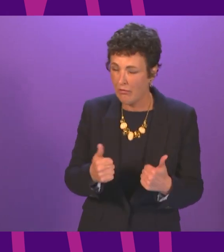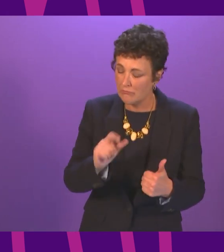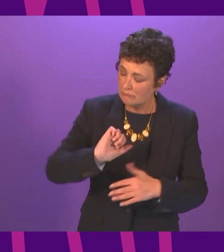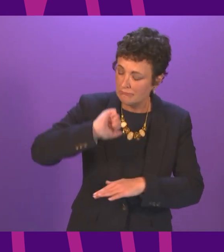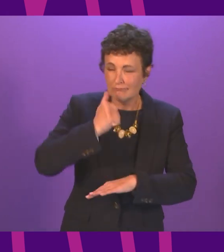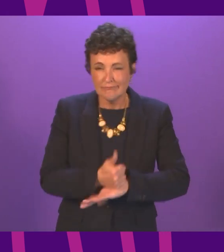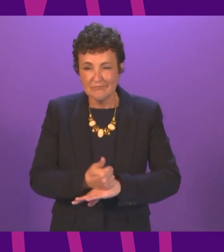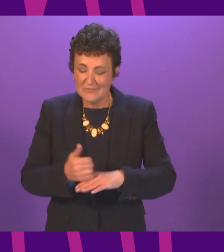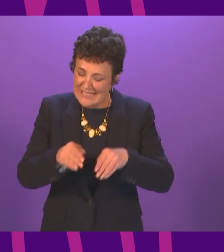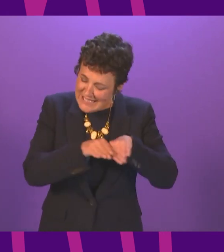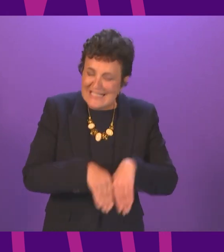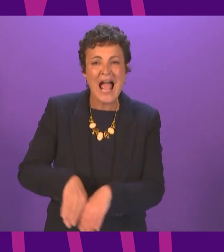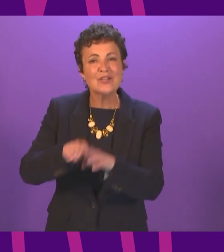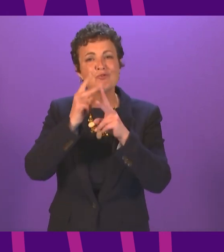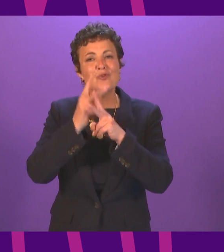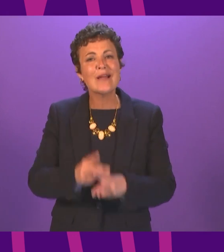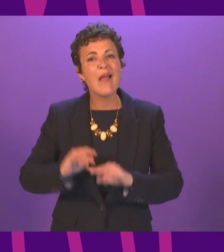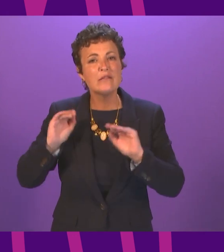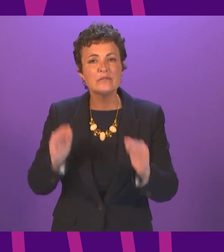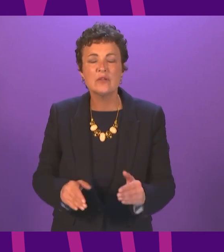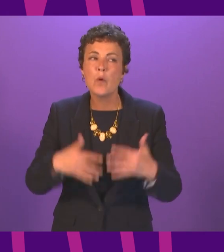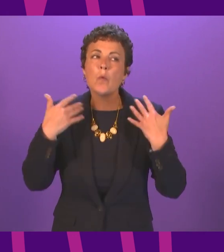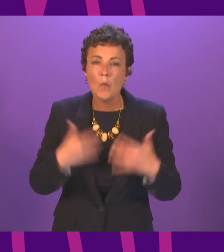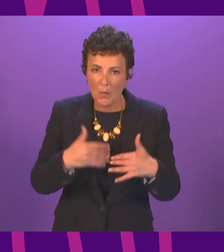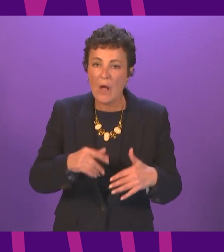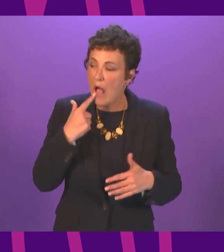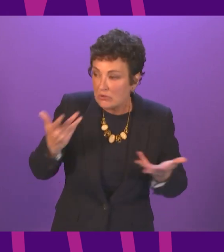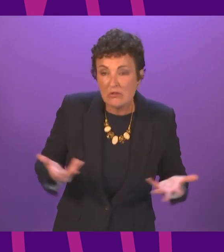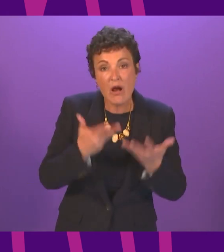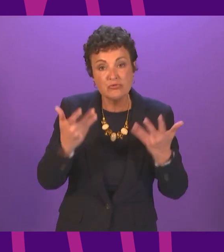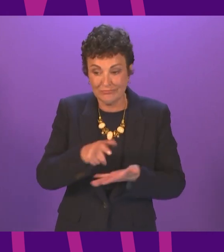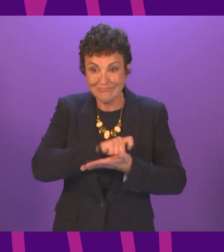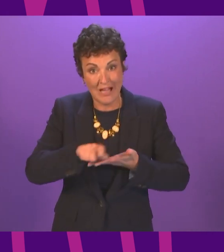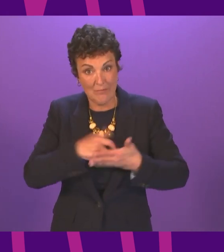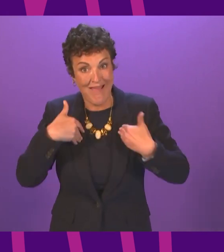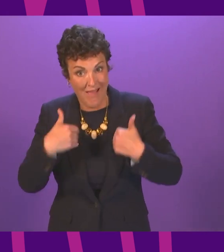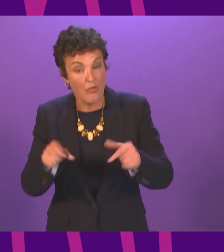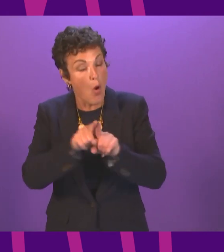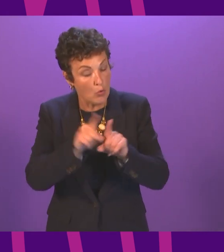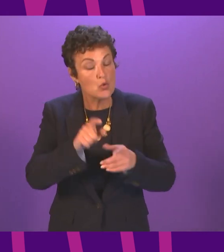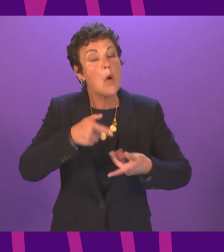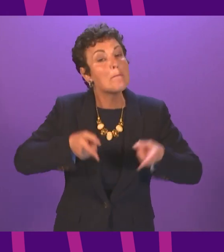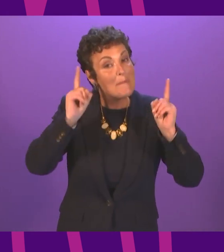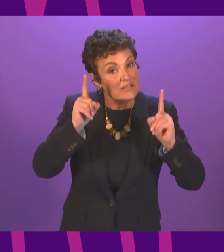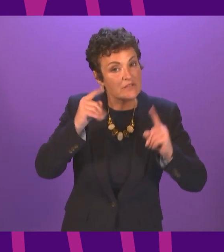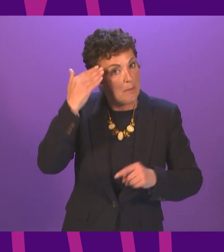achievement when it's delivered I would encourage both the cabinet secretary for health and social care and also the minister for mental well-being and social care to visit the holy rosary